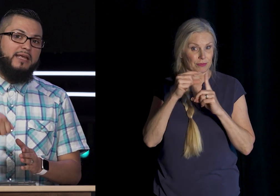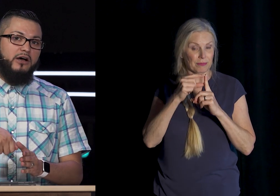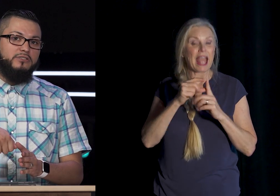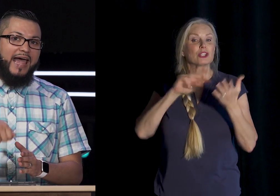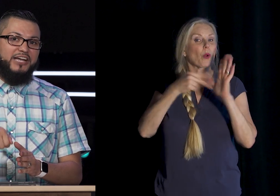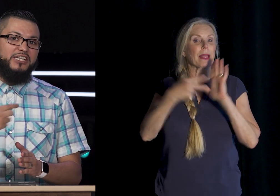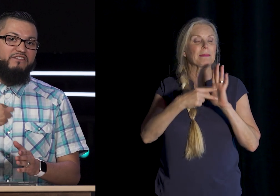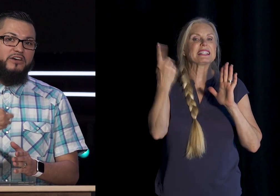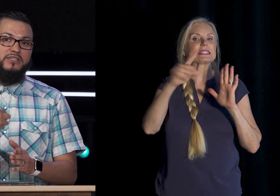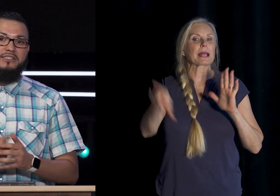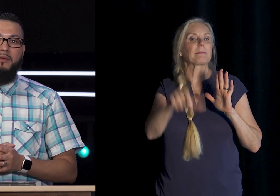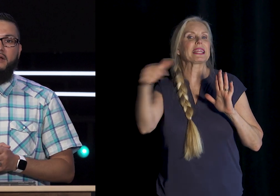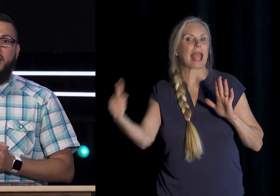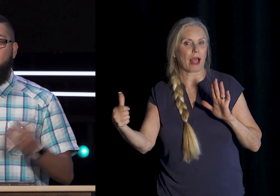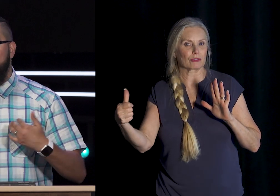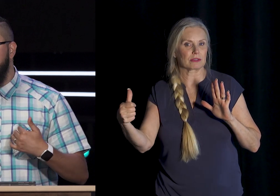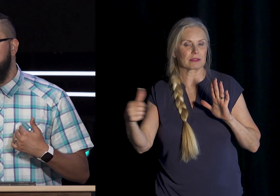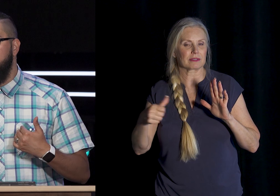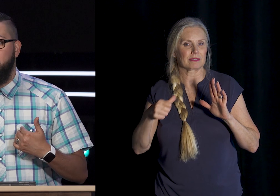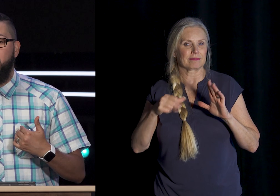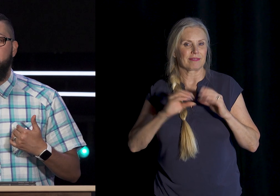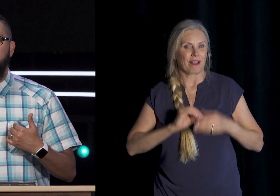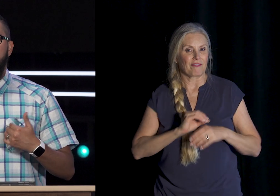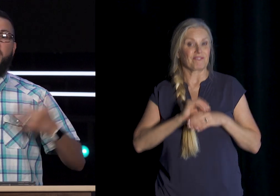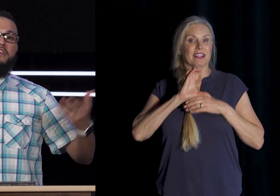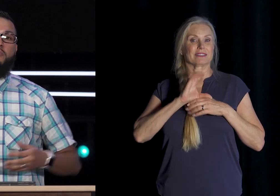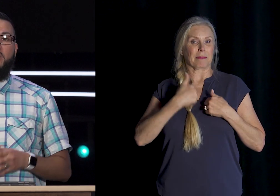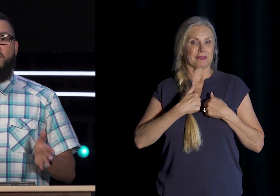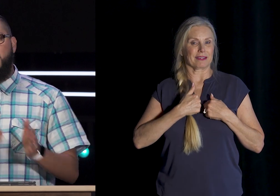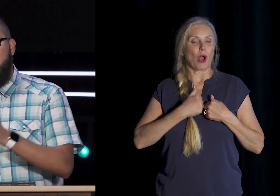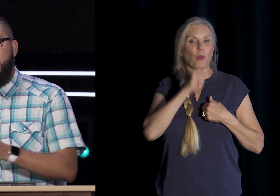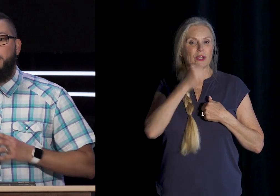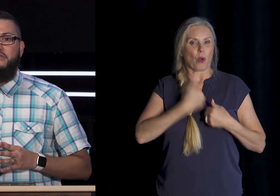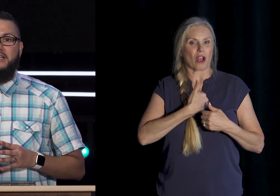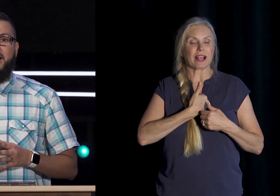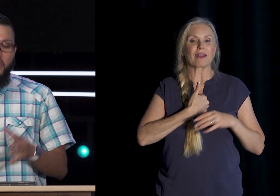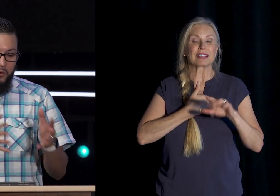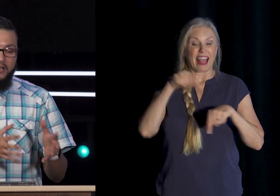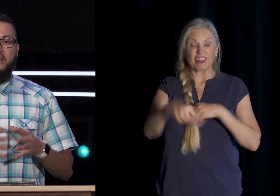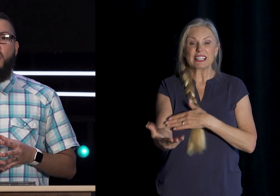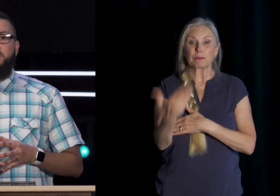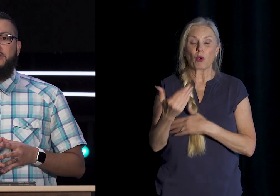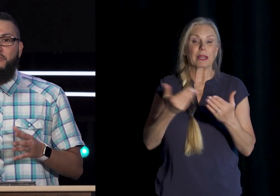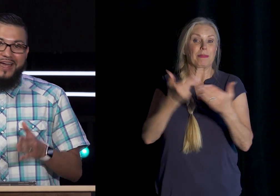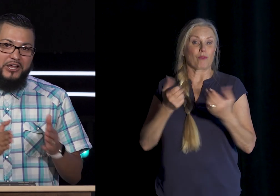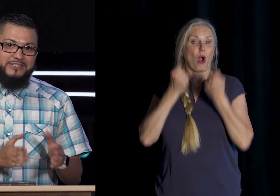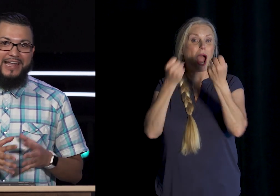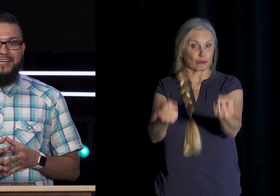Else Actually Fills Us Up That We Don't Fill Ourselves You Know This Morning Before Driving Out To Riverside We Live In Long Beach We Had To To The Gas